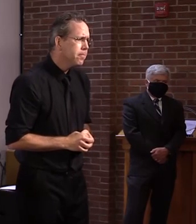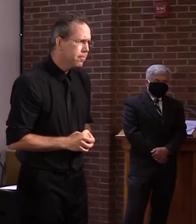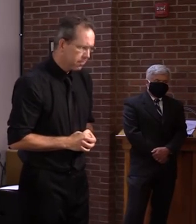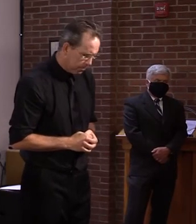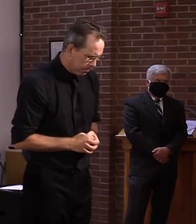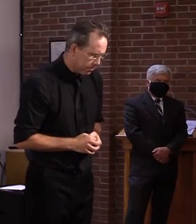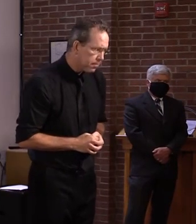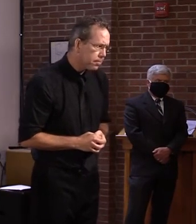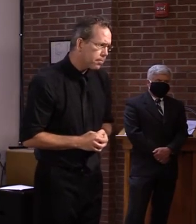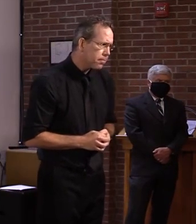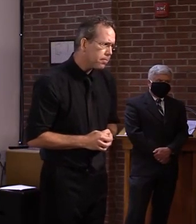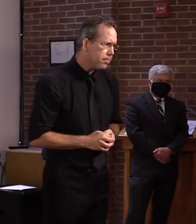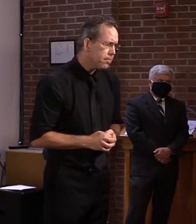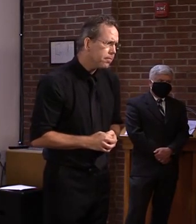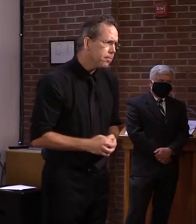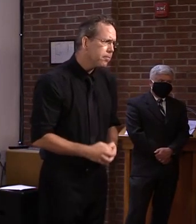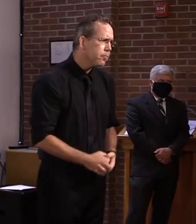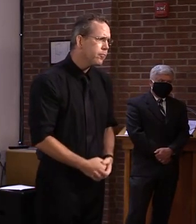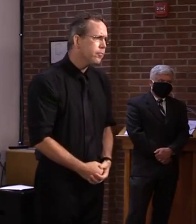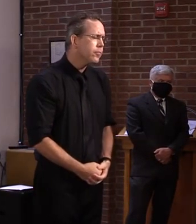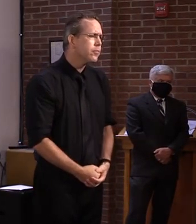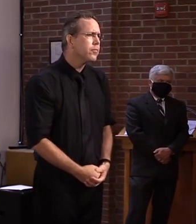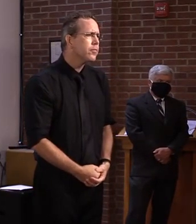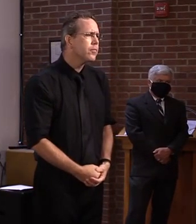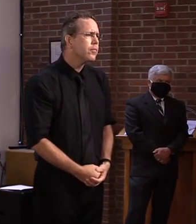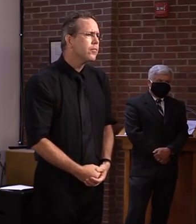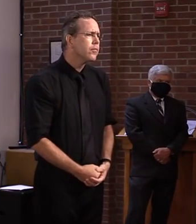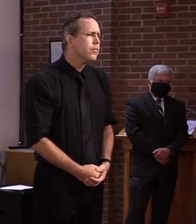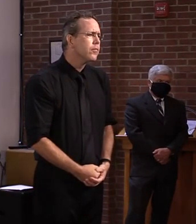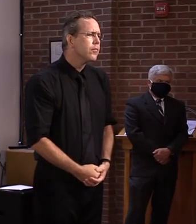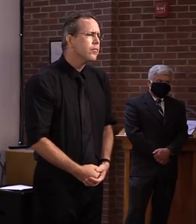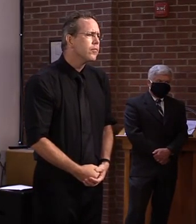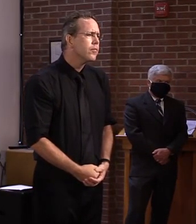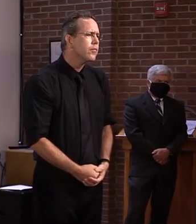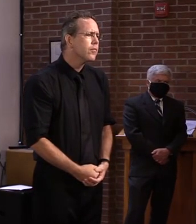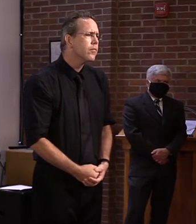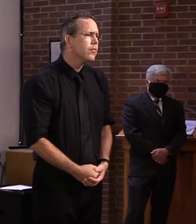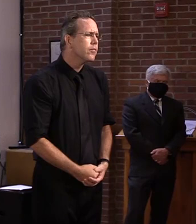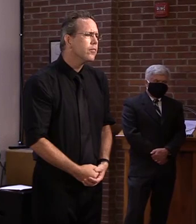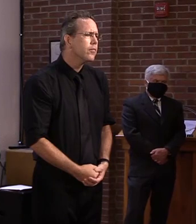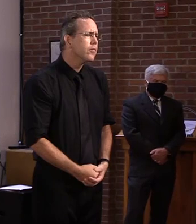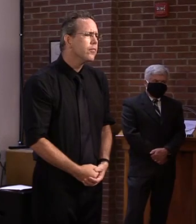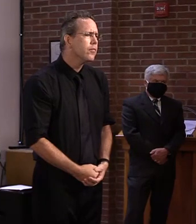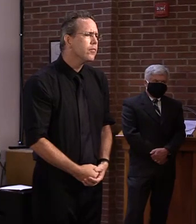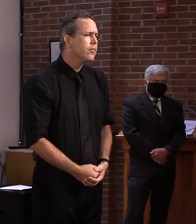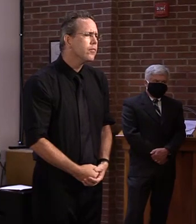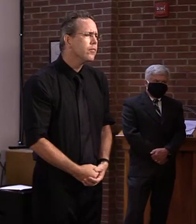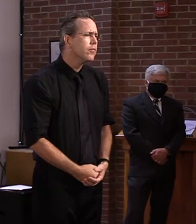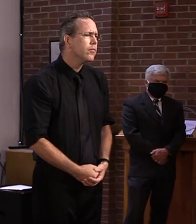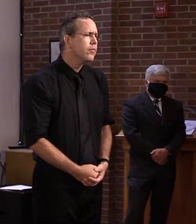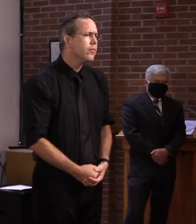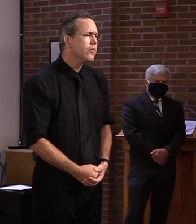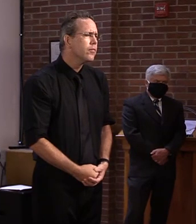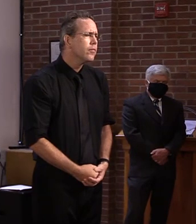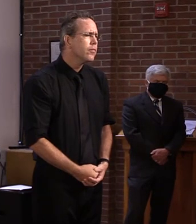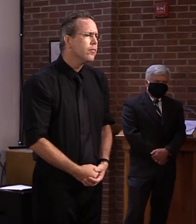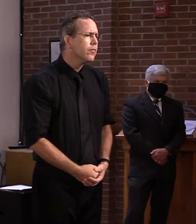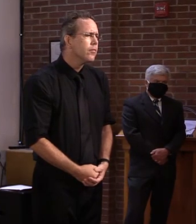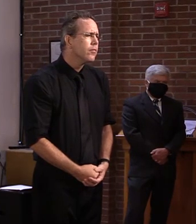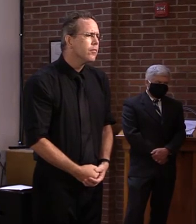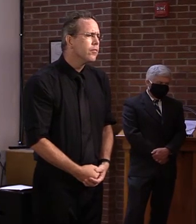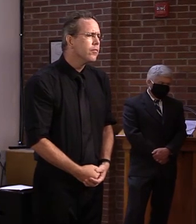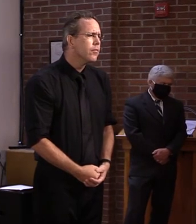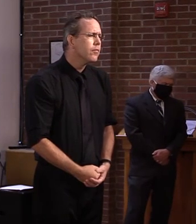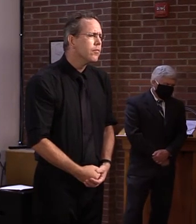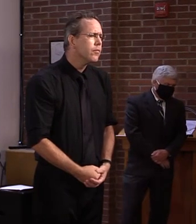hoping to inquire about Vermonters who are still in the adjudication process. I believe a couple of weeks ago, labor